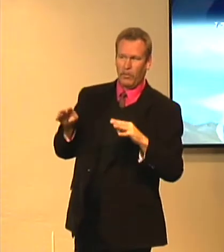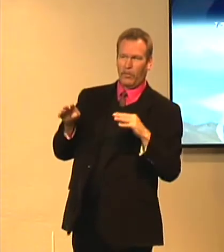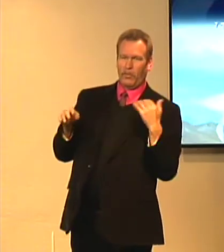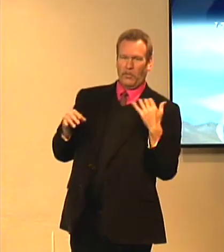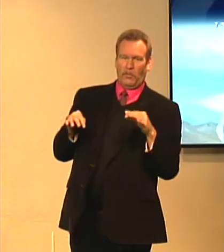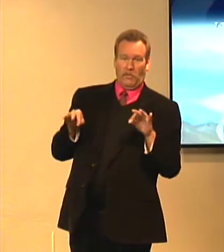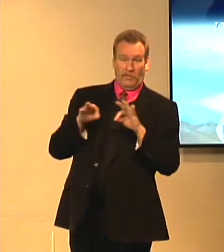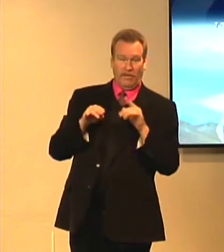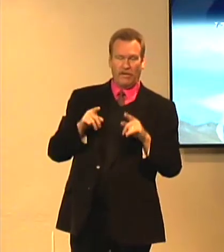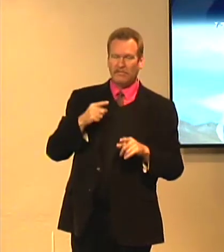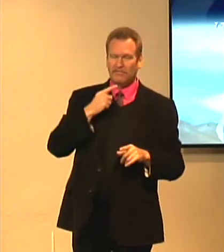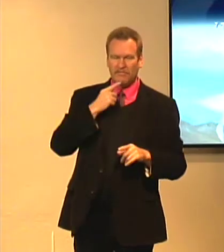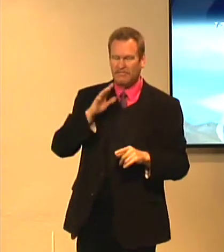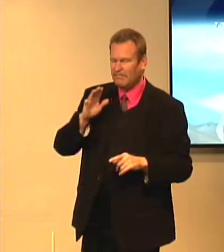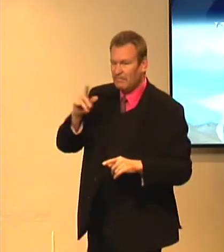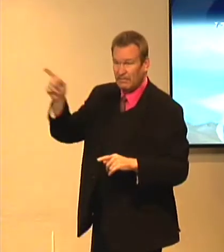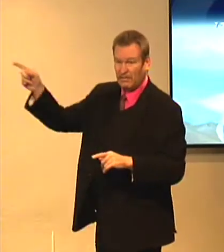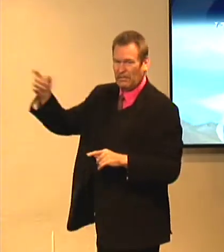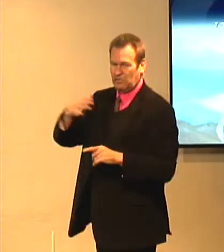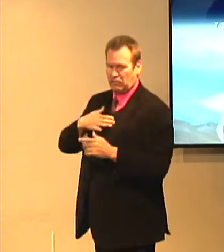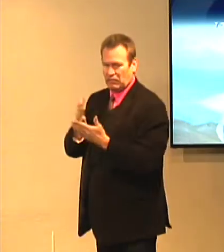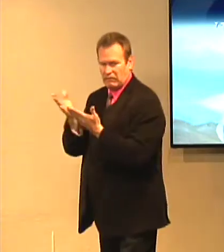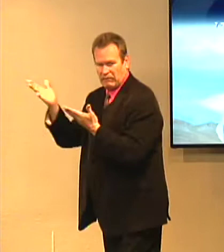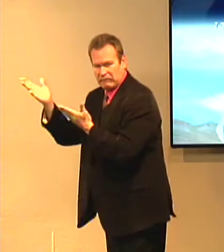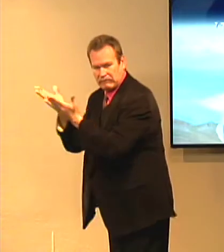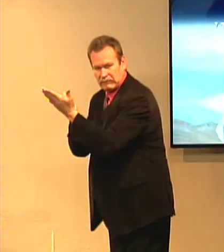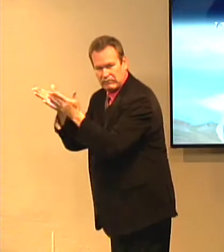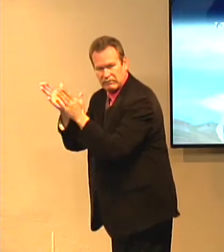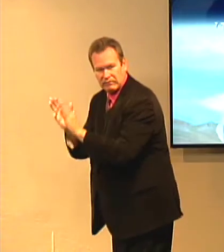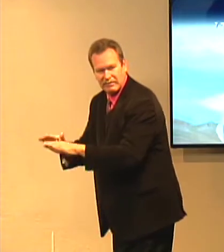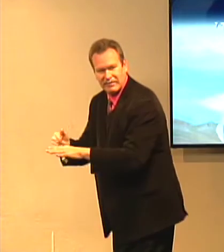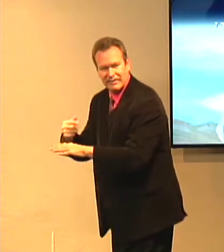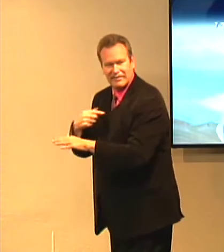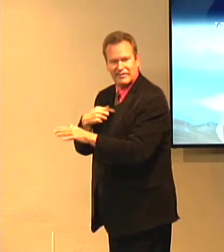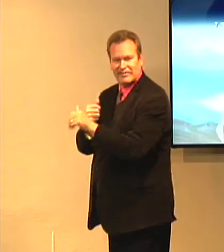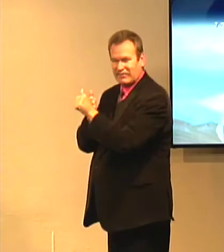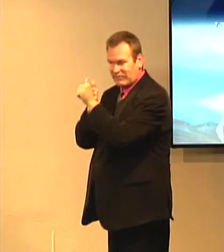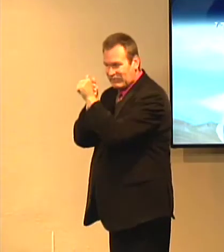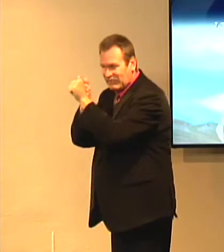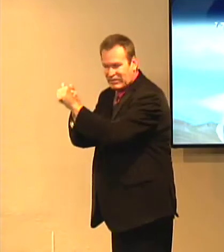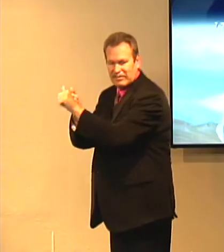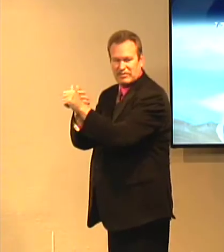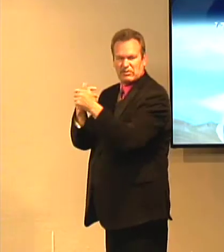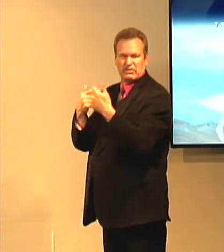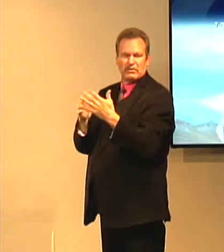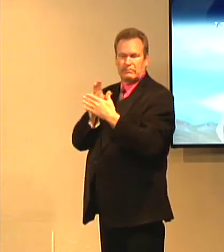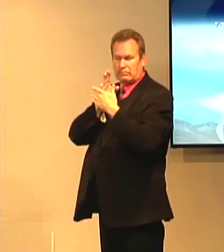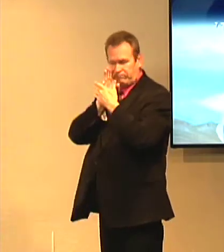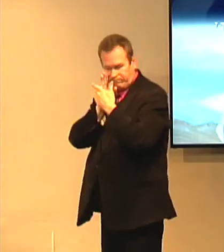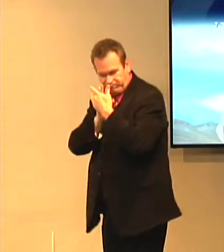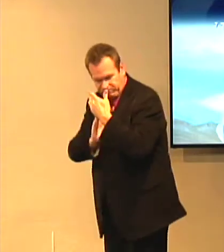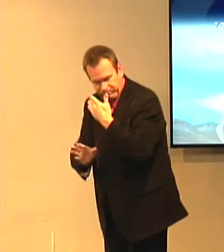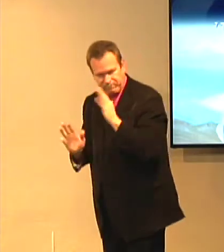ooh, you know, you don't didn't do that. He didn't say, you know, that I was his brother. No.